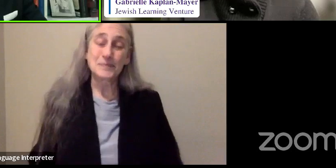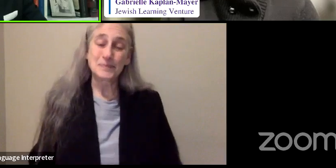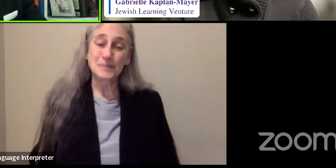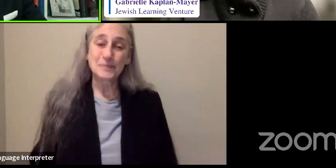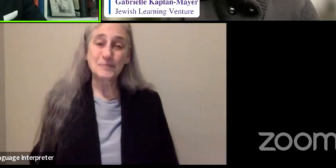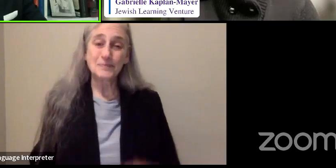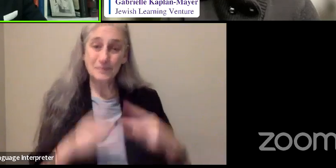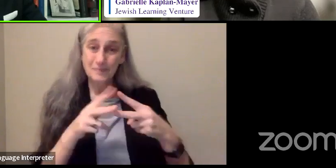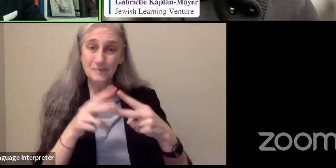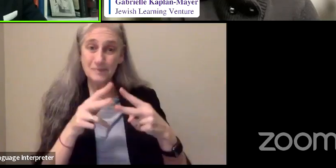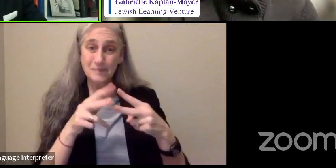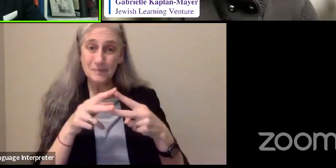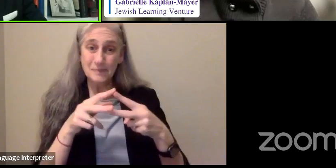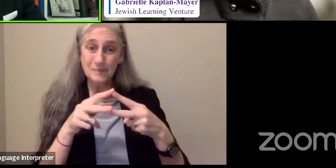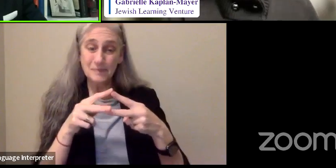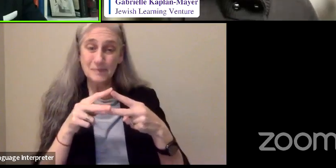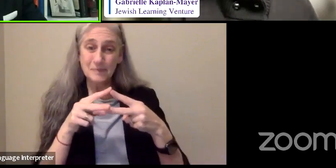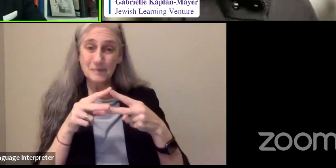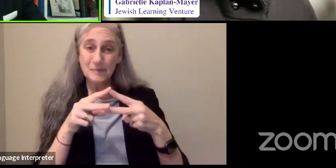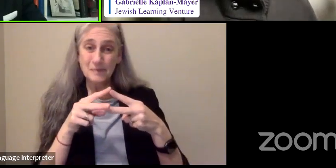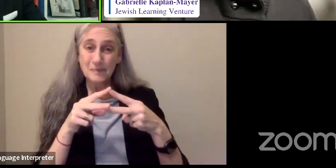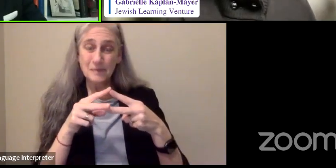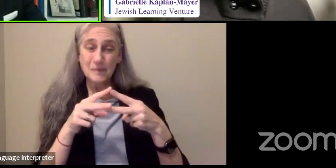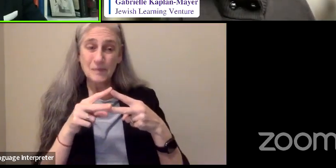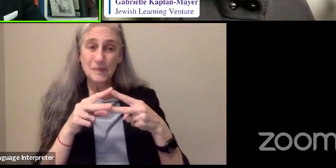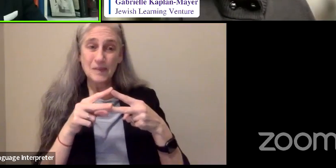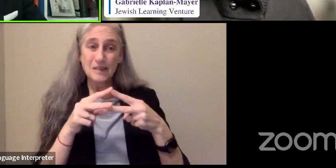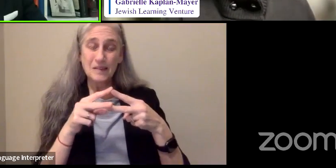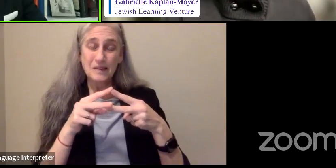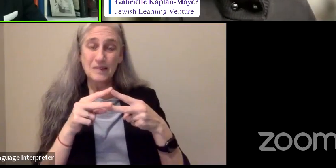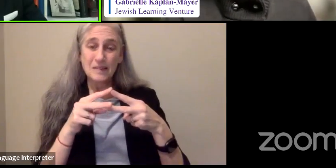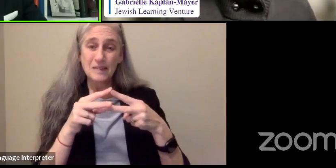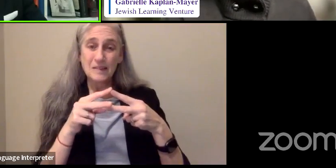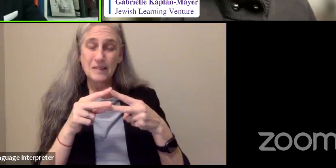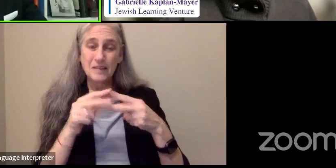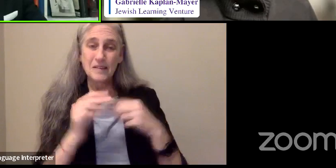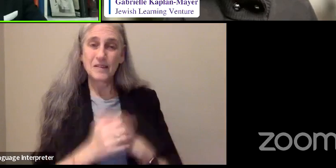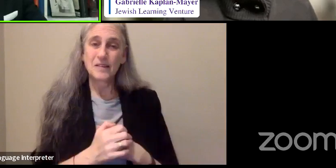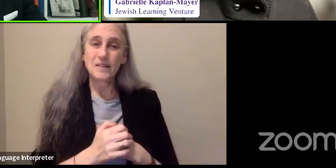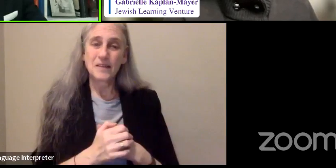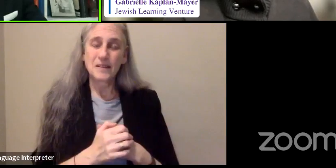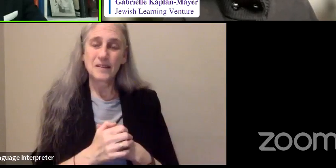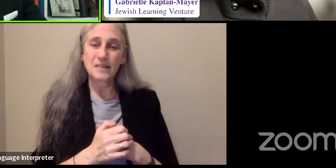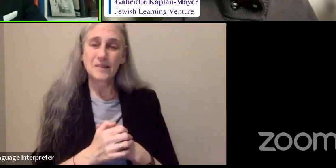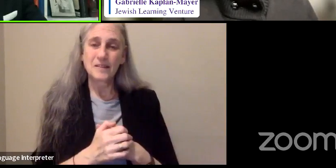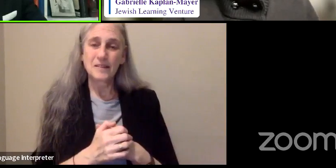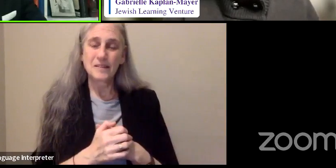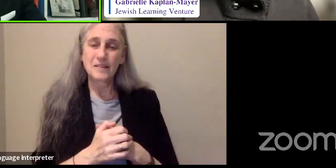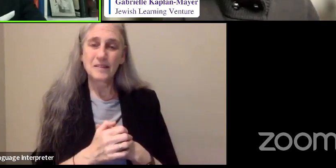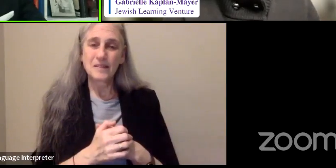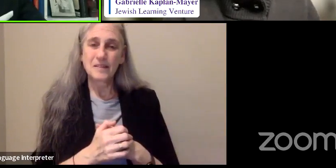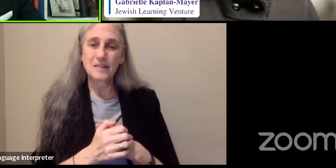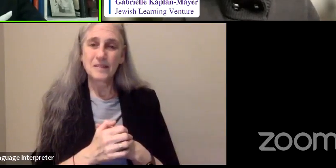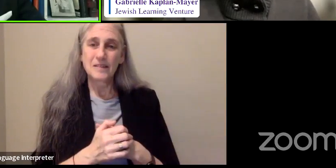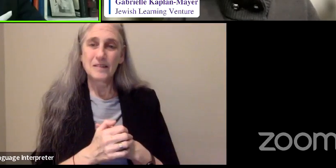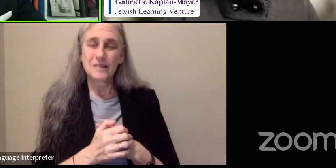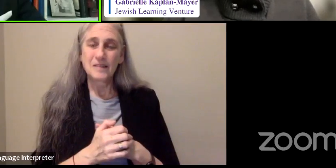two ideas